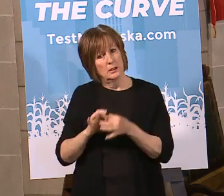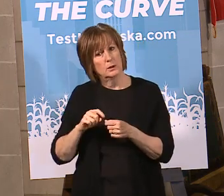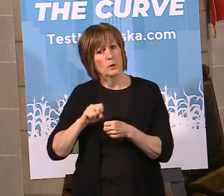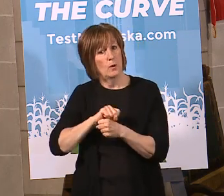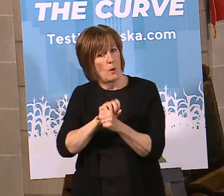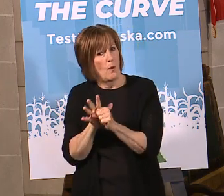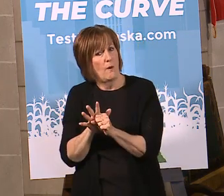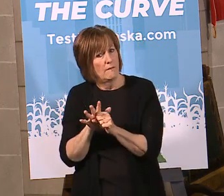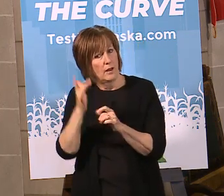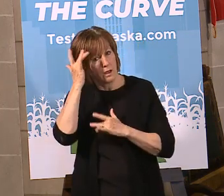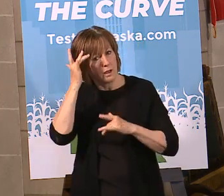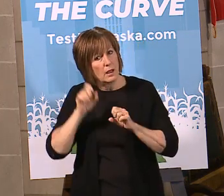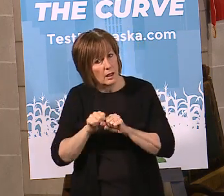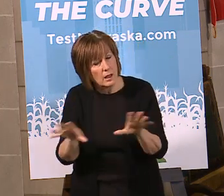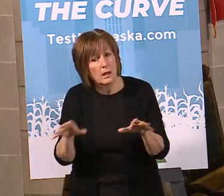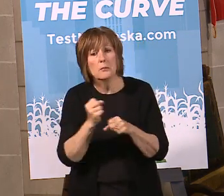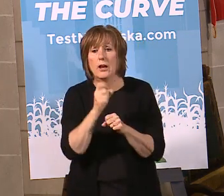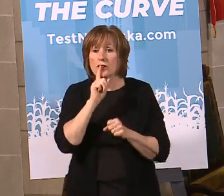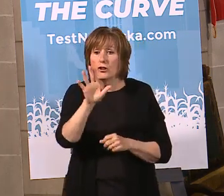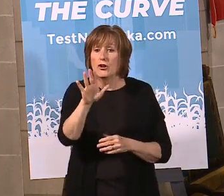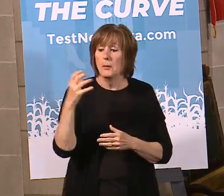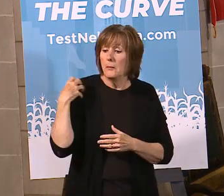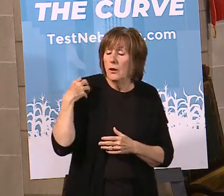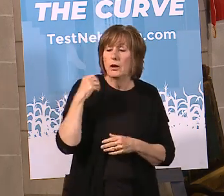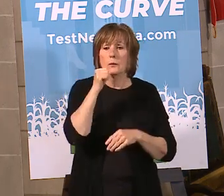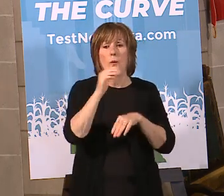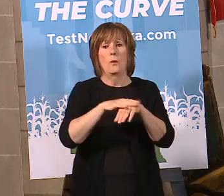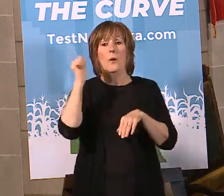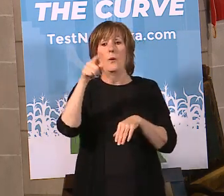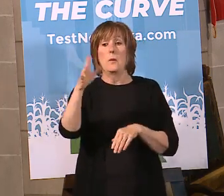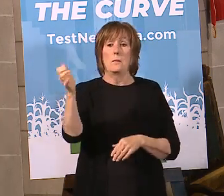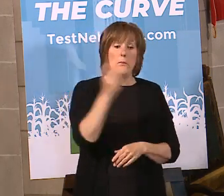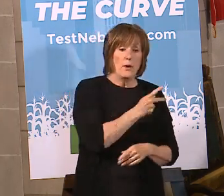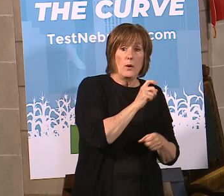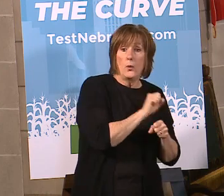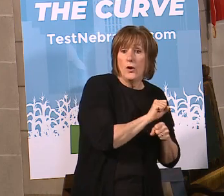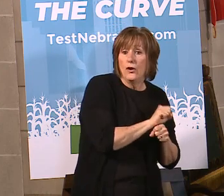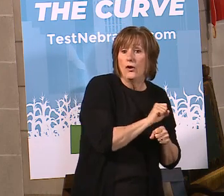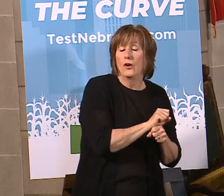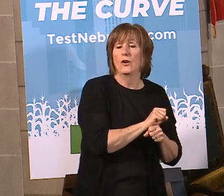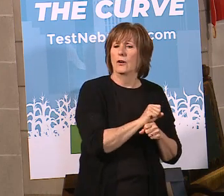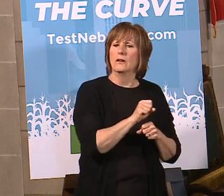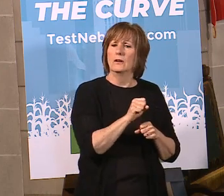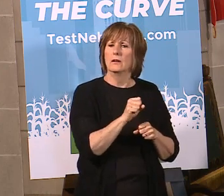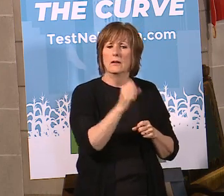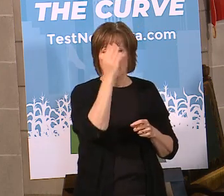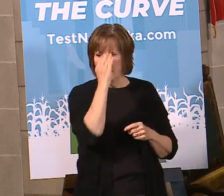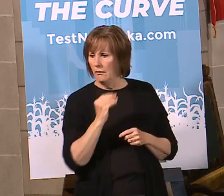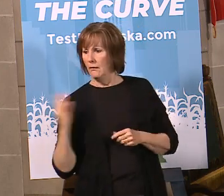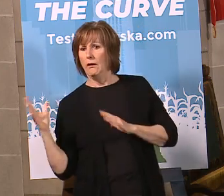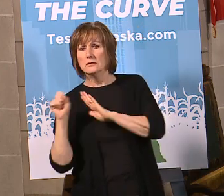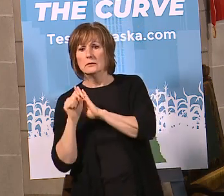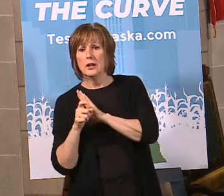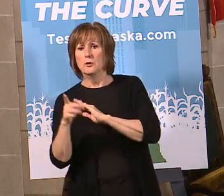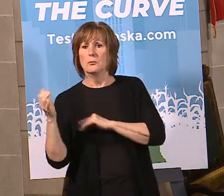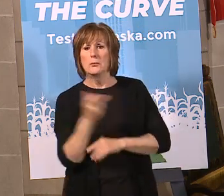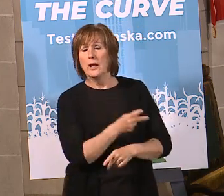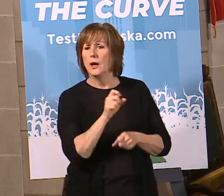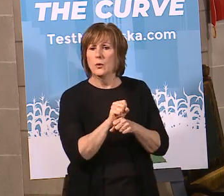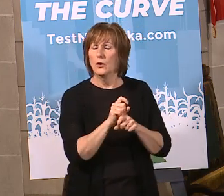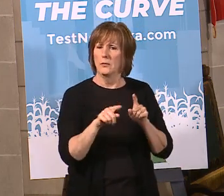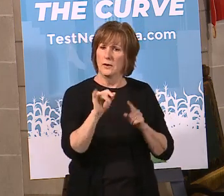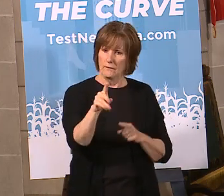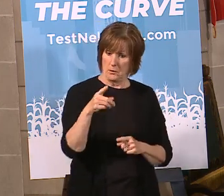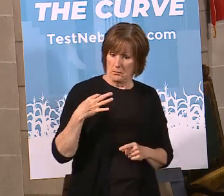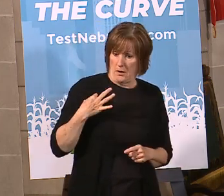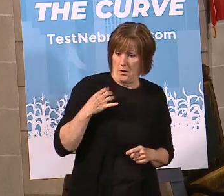work with your employer. Again, make sure your employer doesn't call you back to work and give that information to the state. But if you've